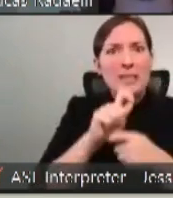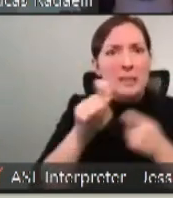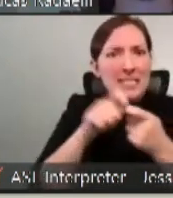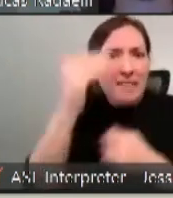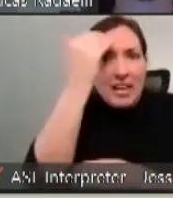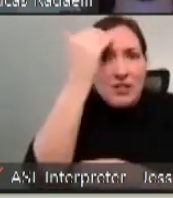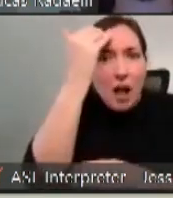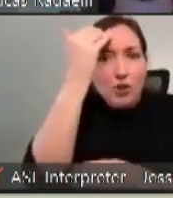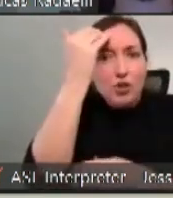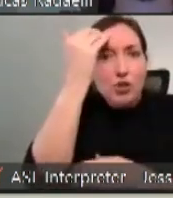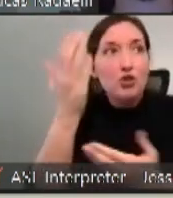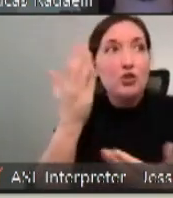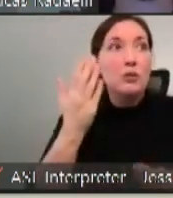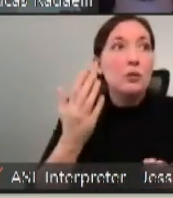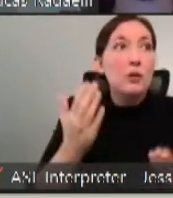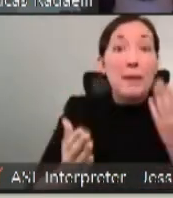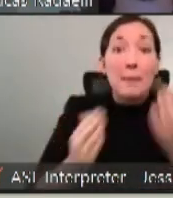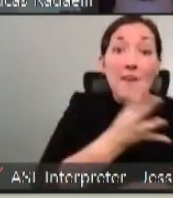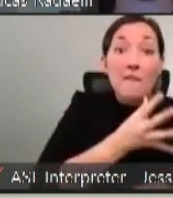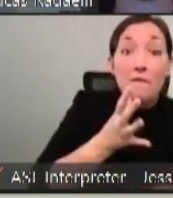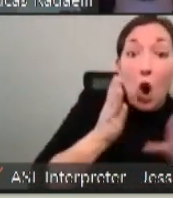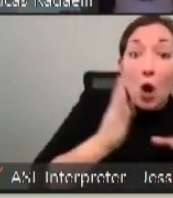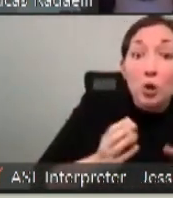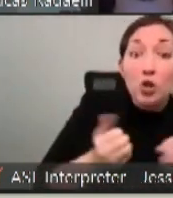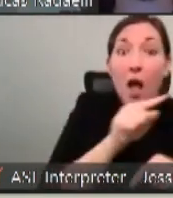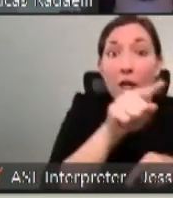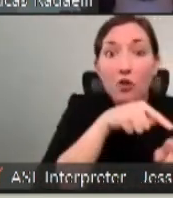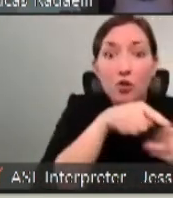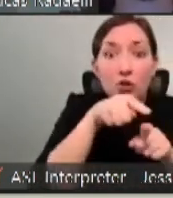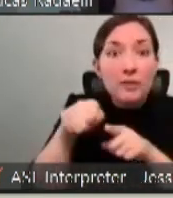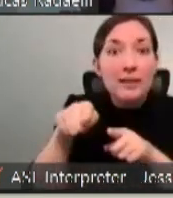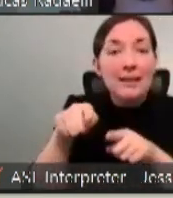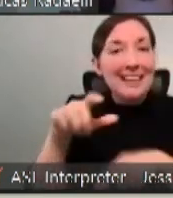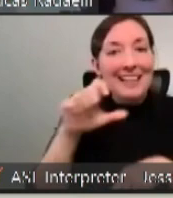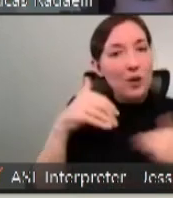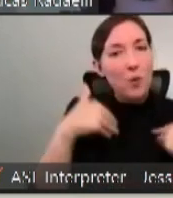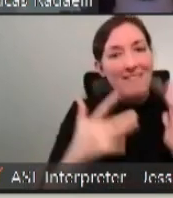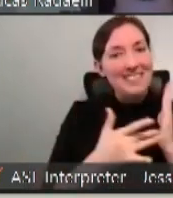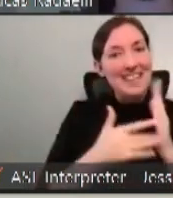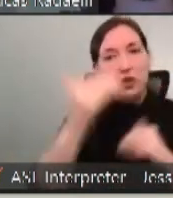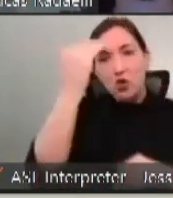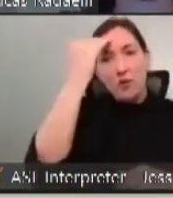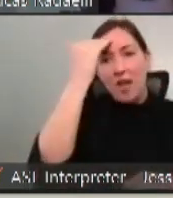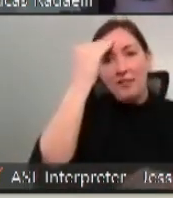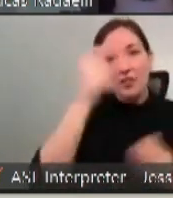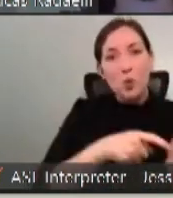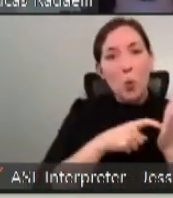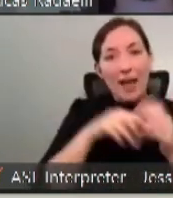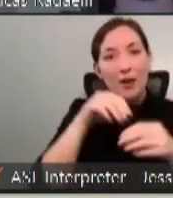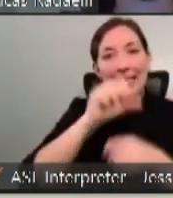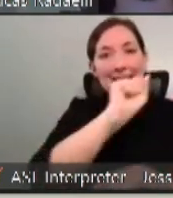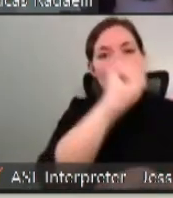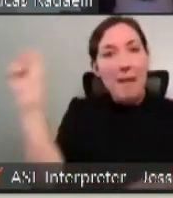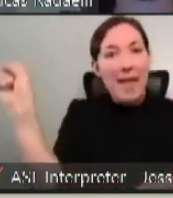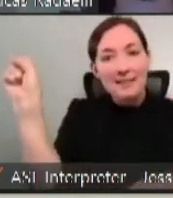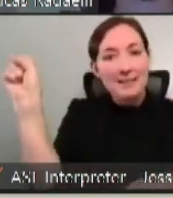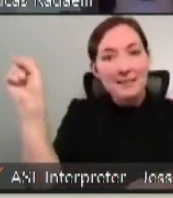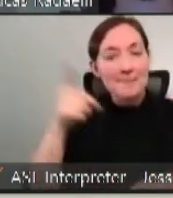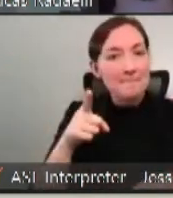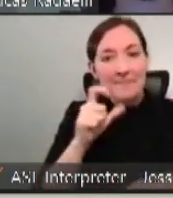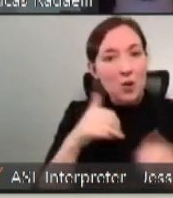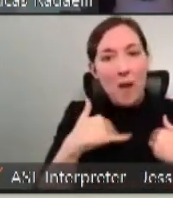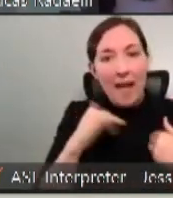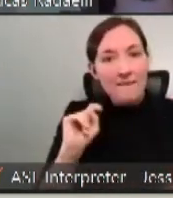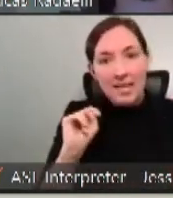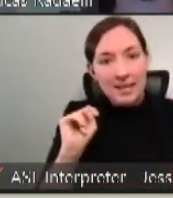potentially farmers and other bits and pieces, they're not going to have that technical knowledge that you need in space. You